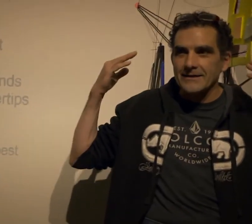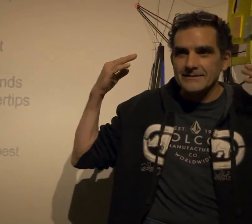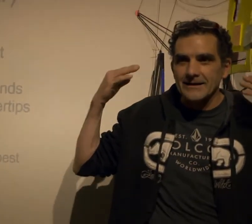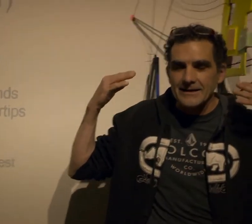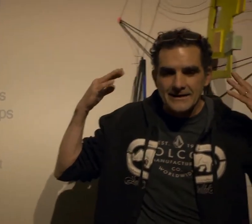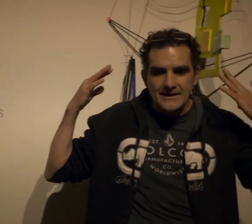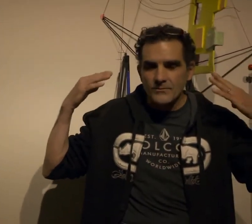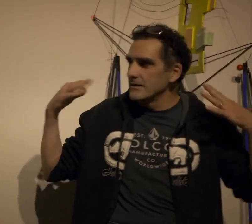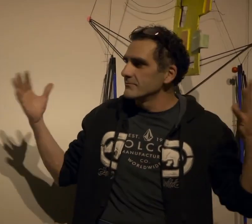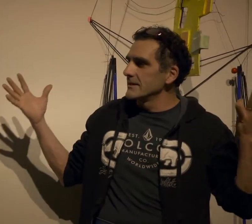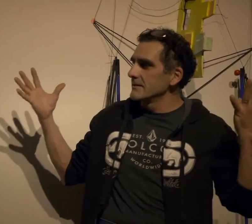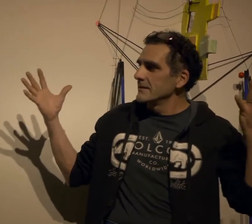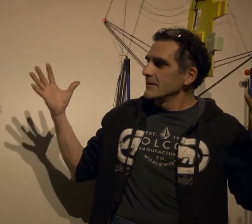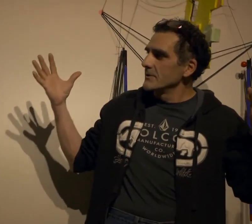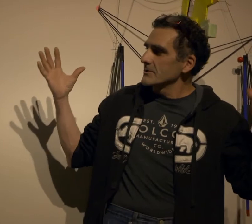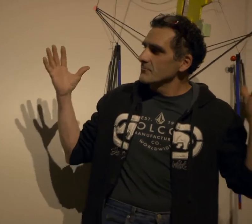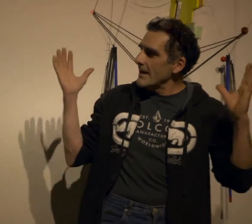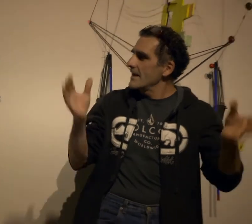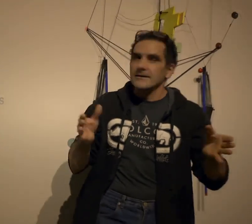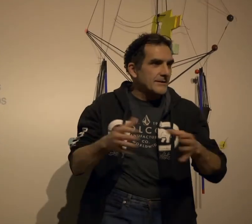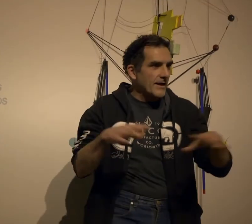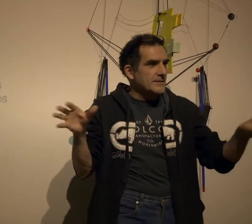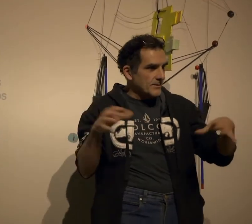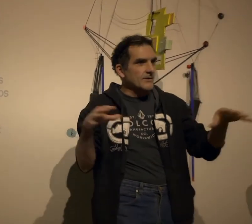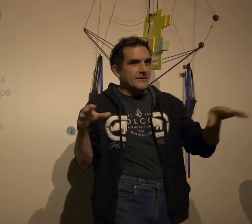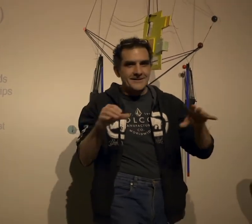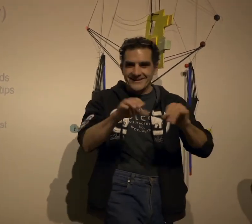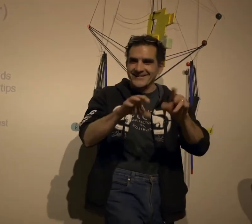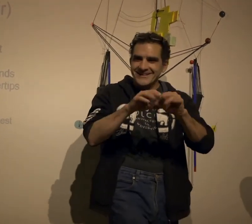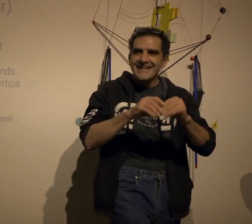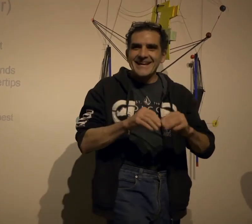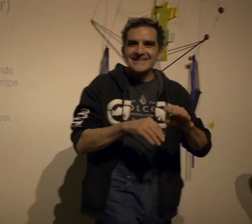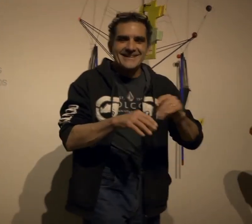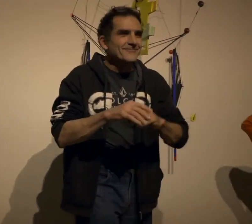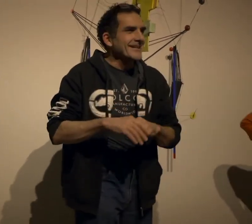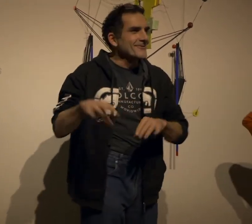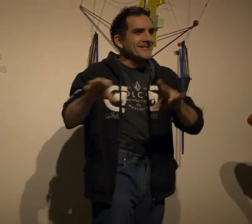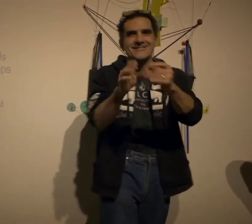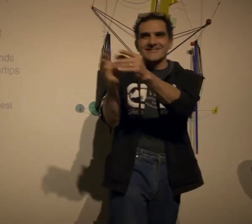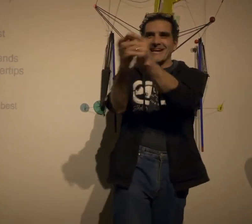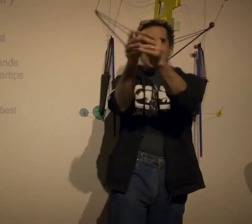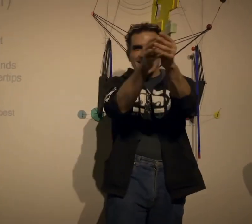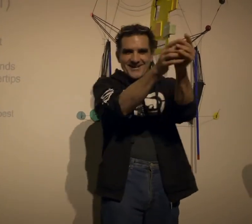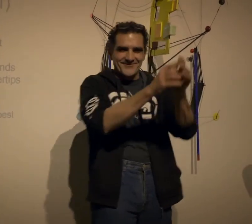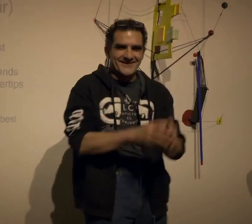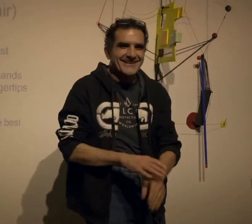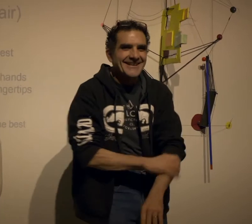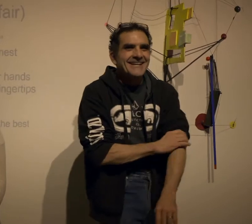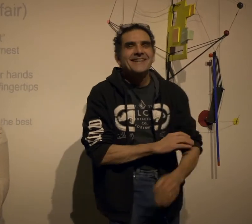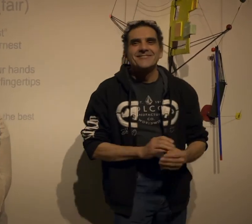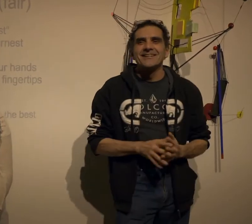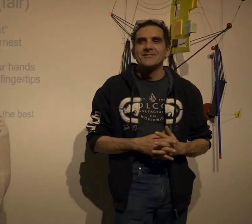I we just ran like as fast as we could you know and Peggy was just catching up